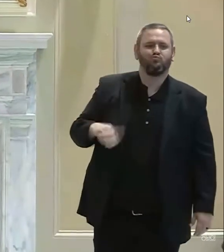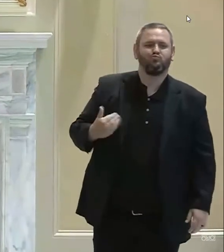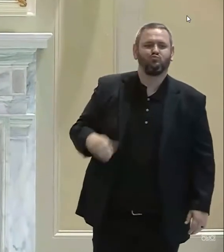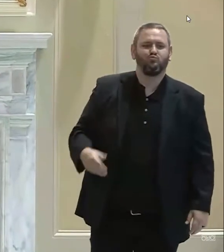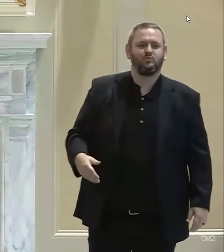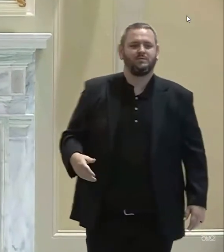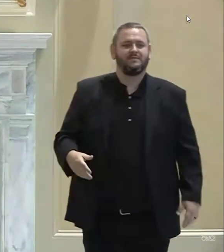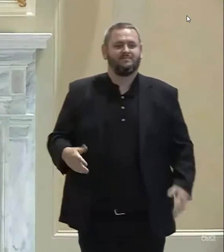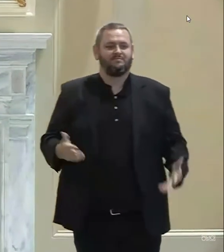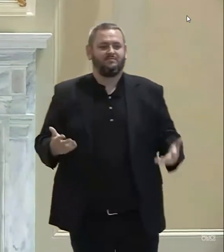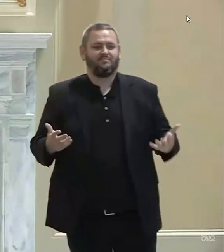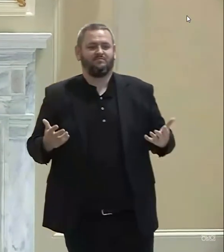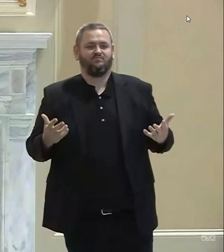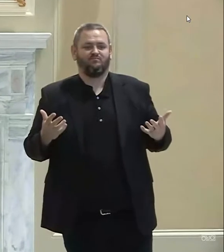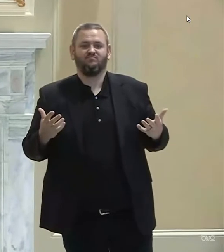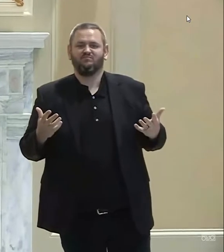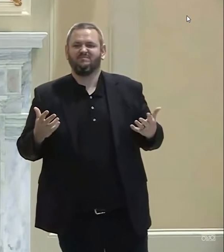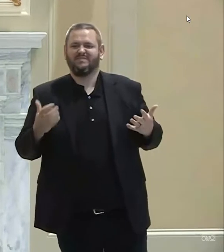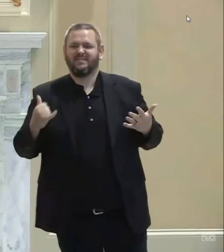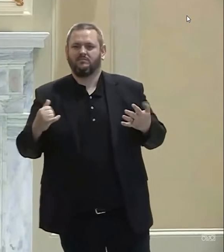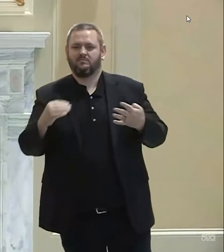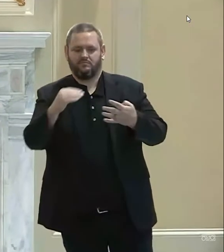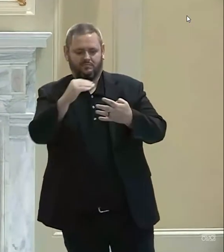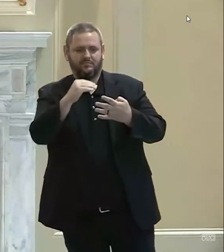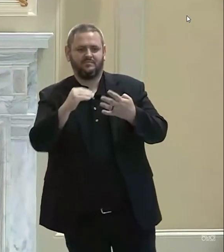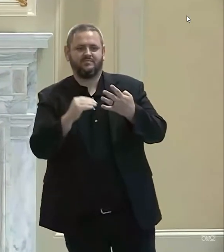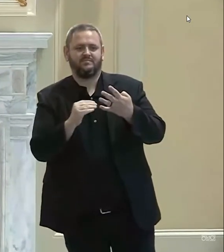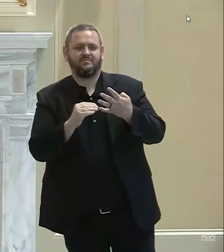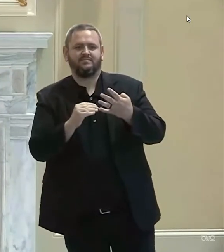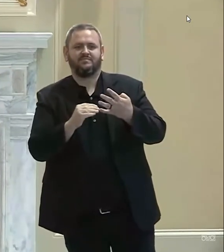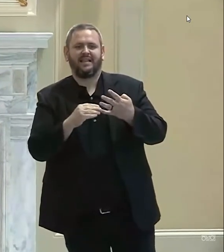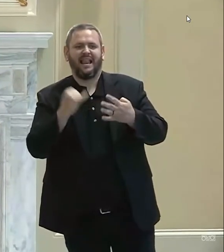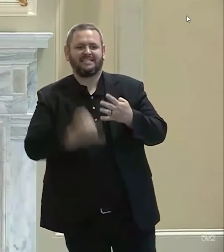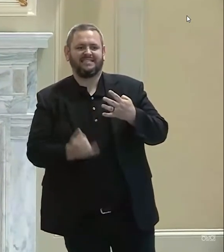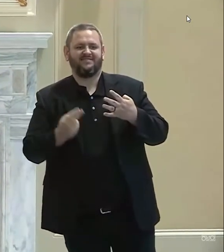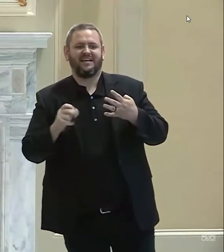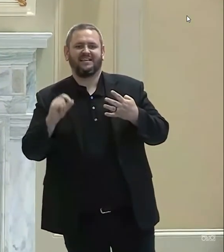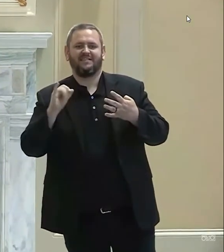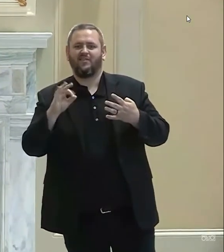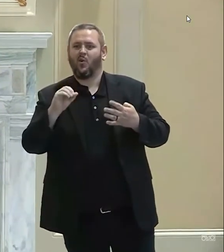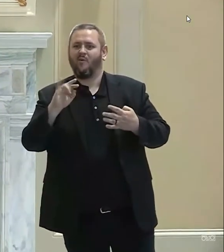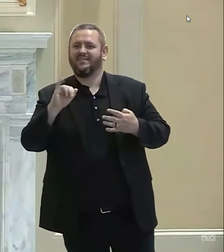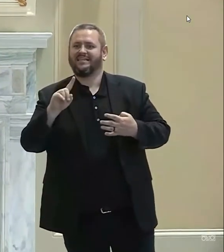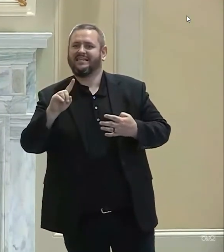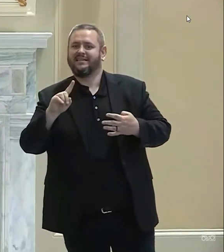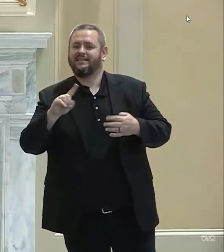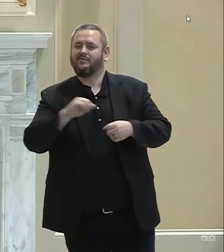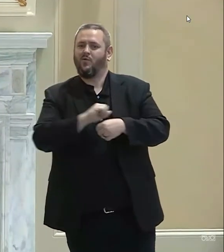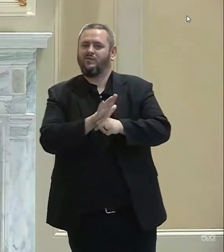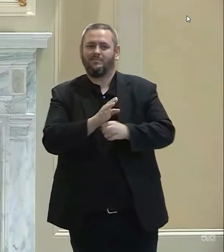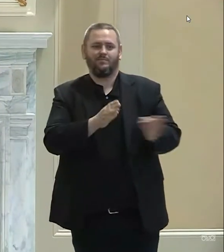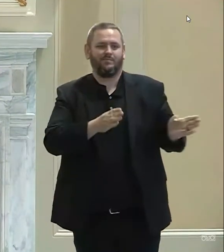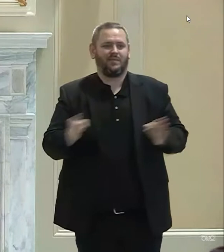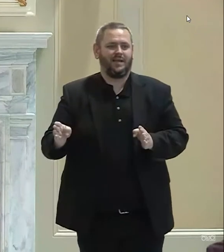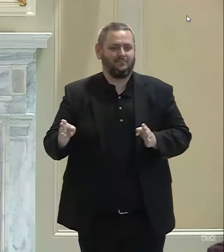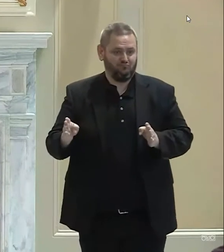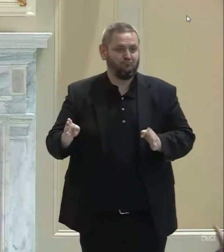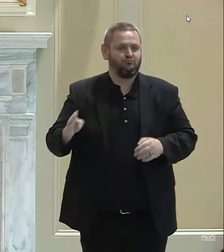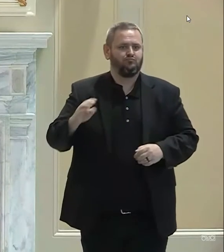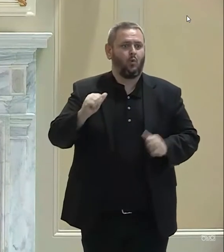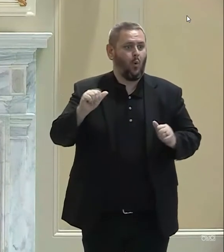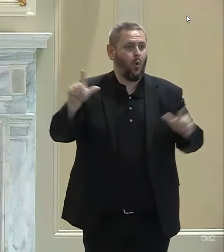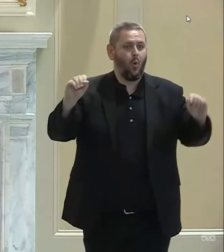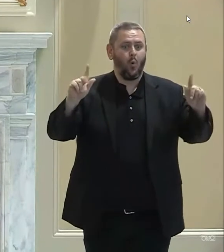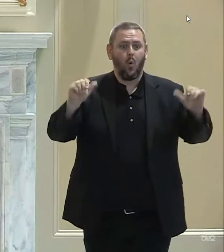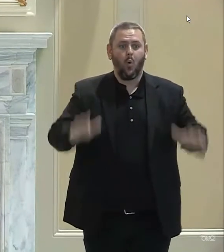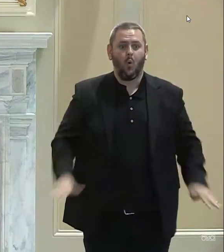of our COVID-19 plan. This means all Oklahomans, 16 and up, are eligible to get